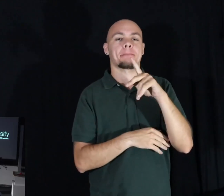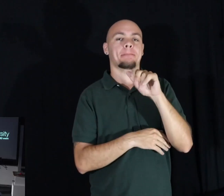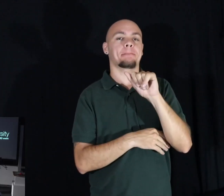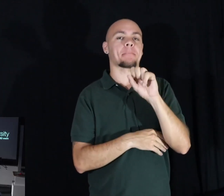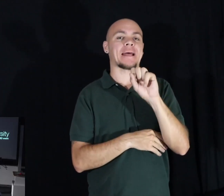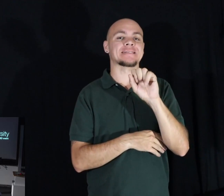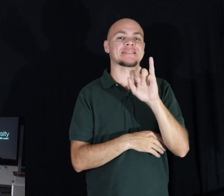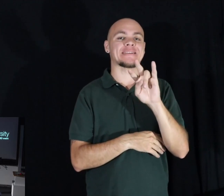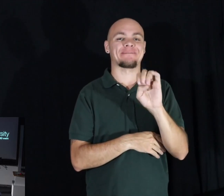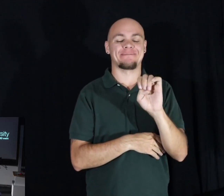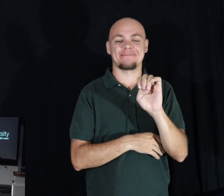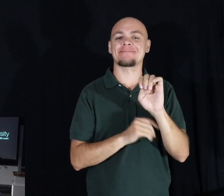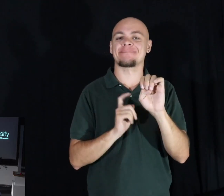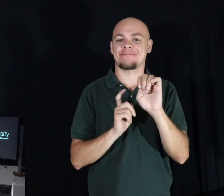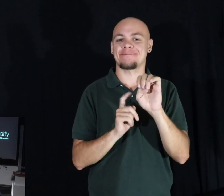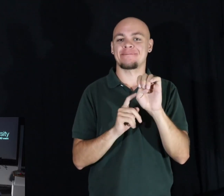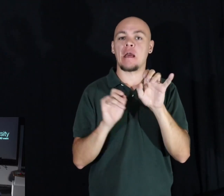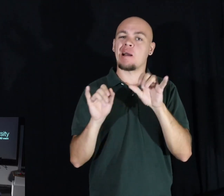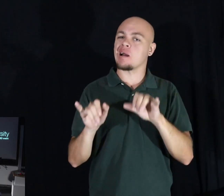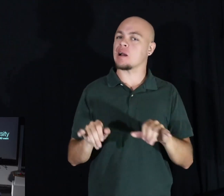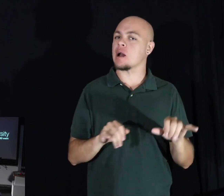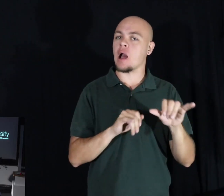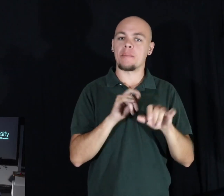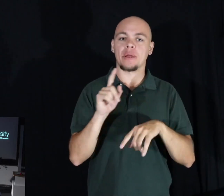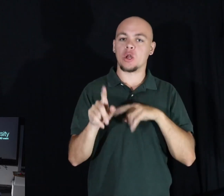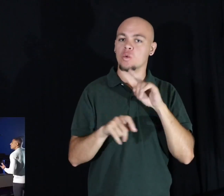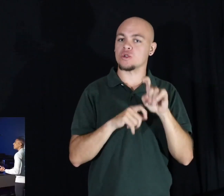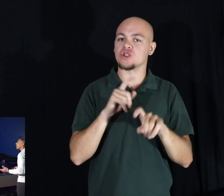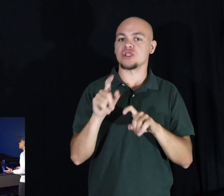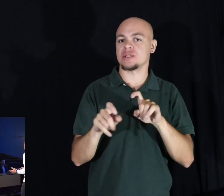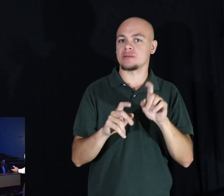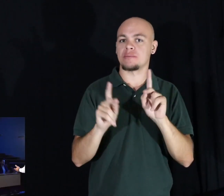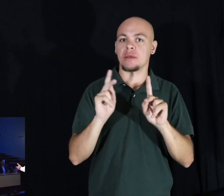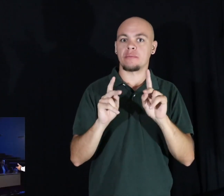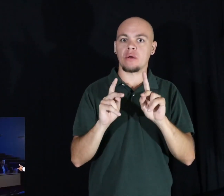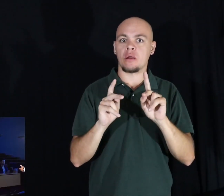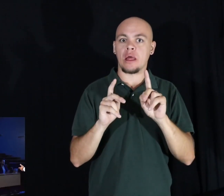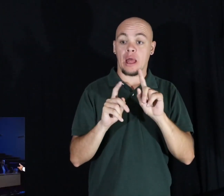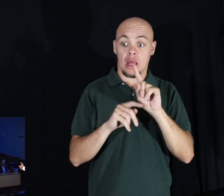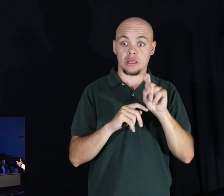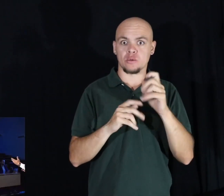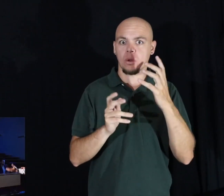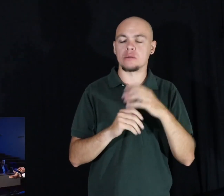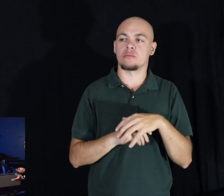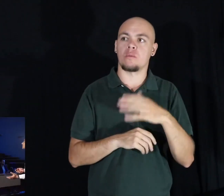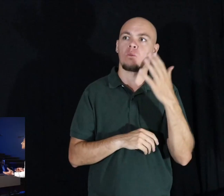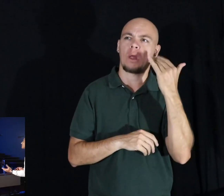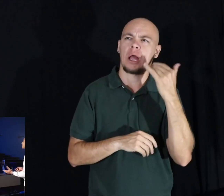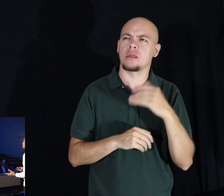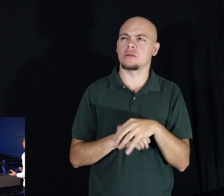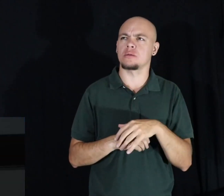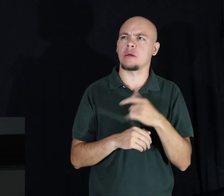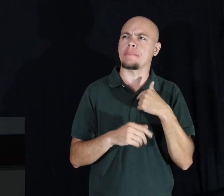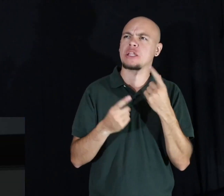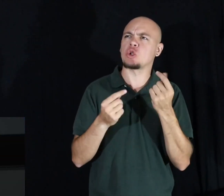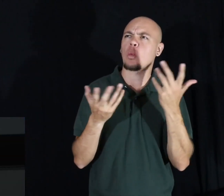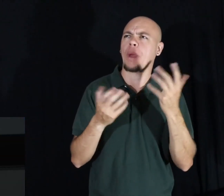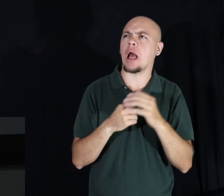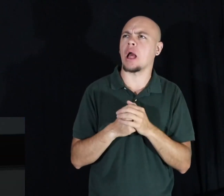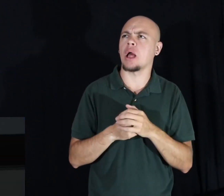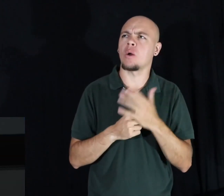What's one of the most common questions children ask? It's why. Why do I have to do this? Why do I have to do that?